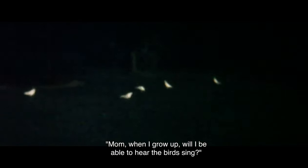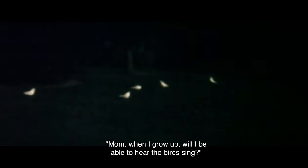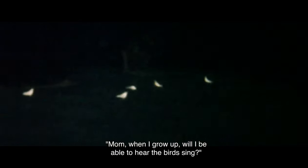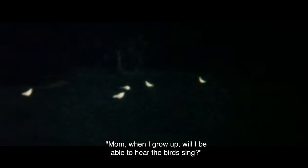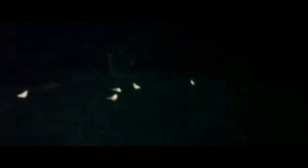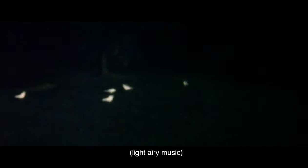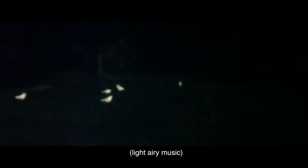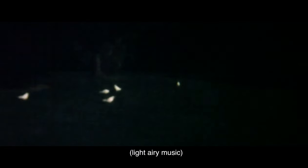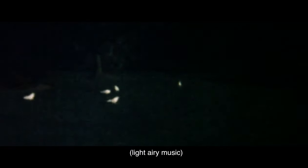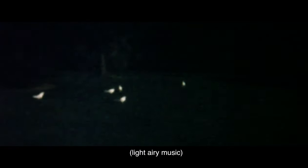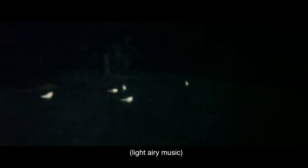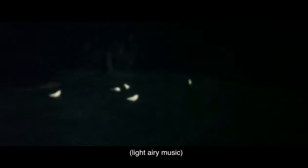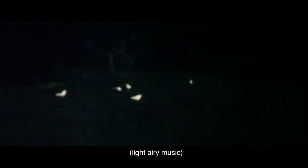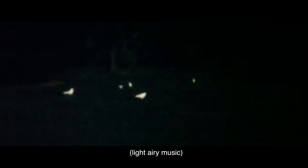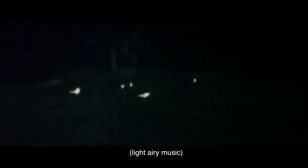able to hear the birds sing?